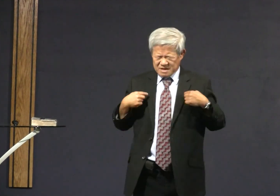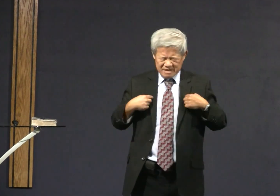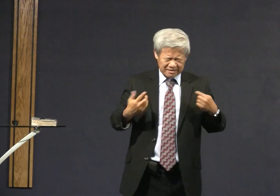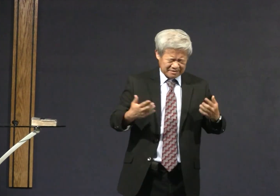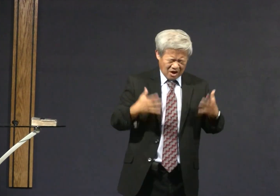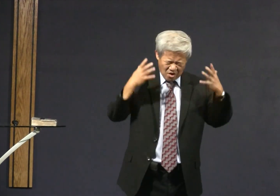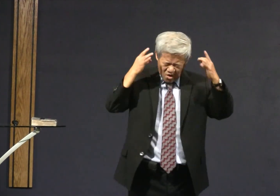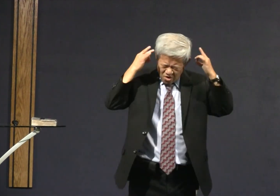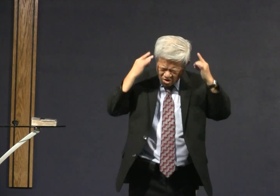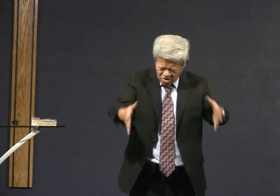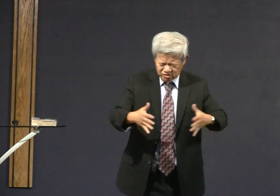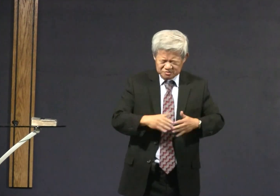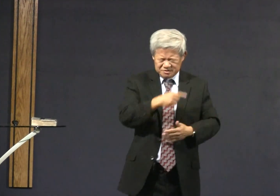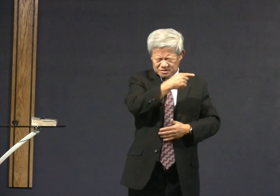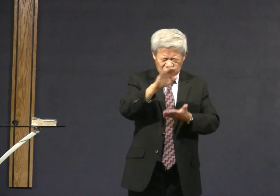They care only about themselves.